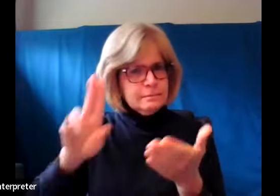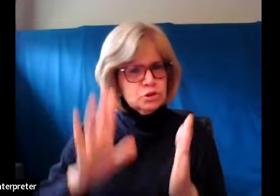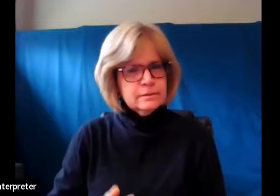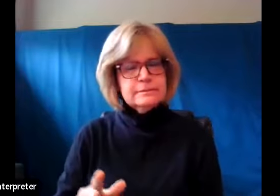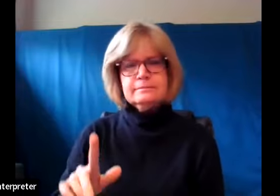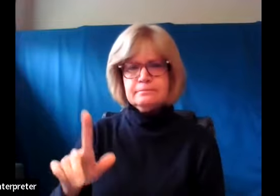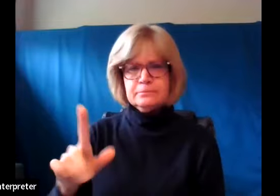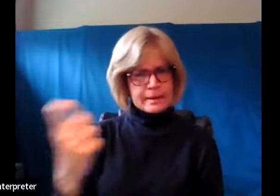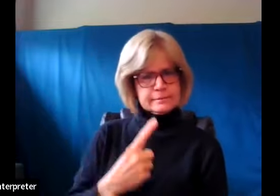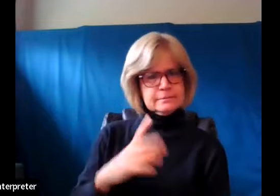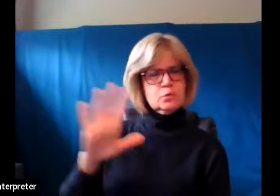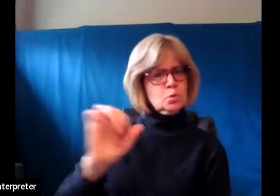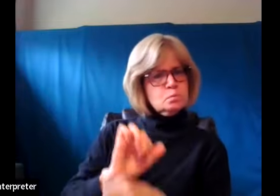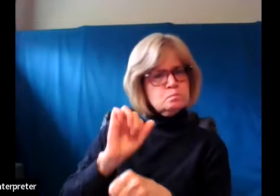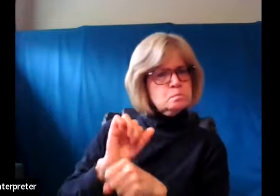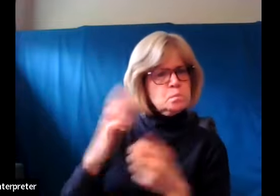occupation?